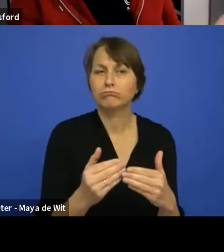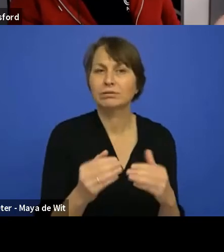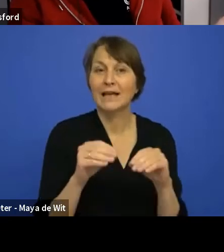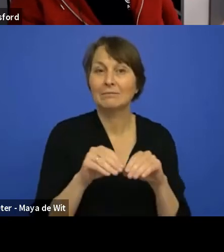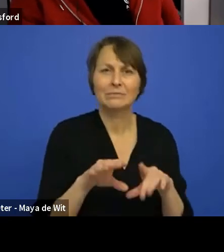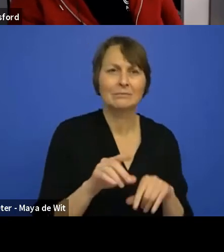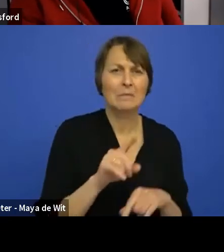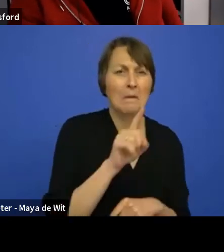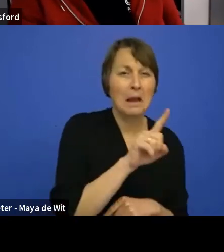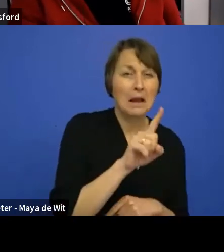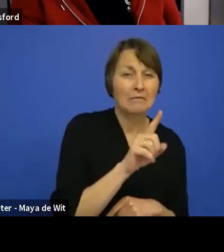Yeah.